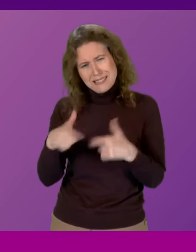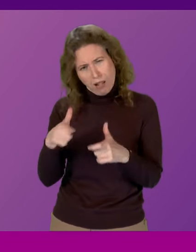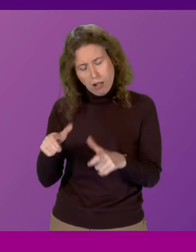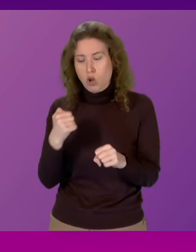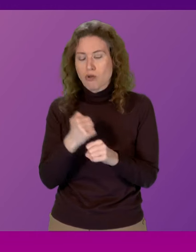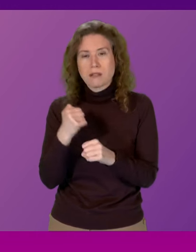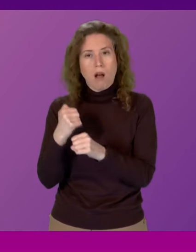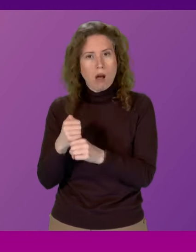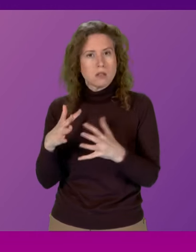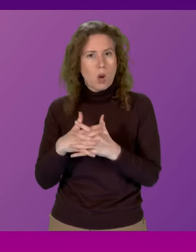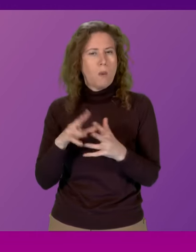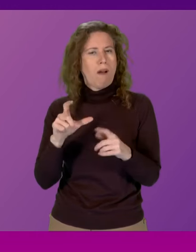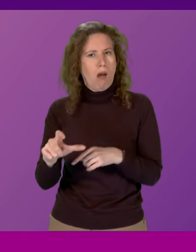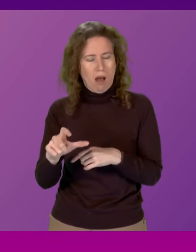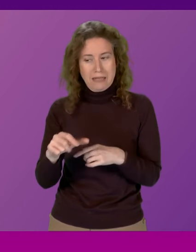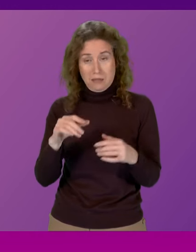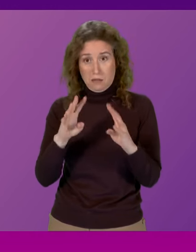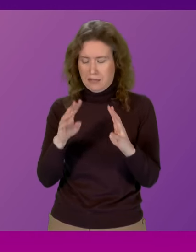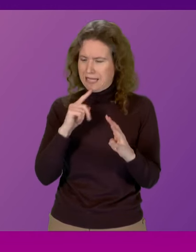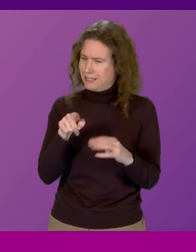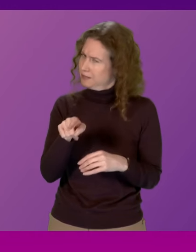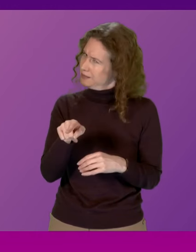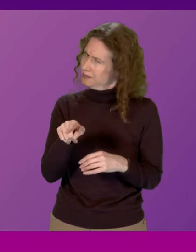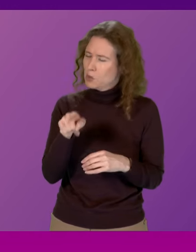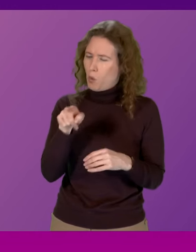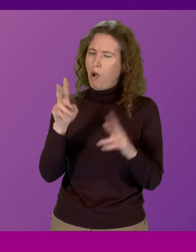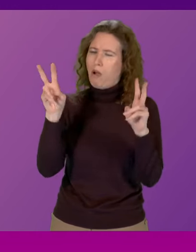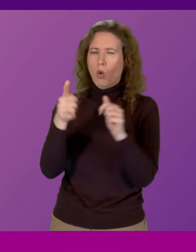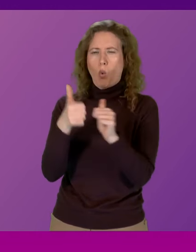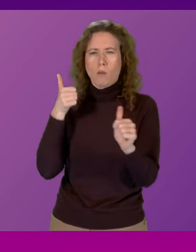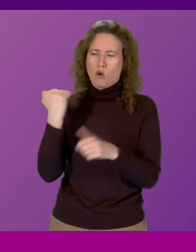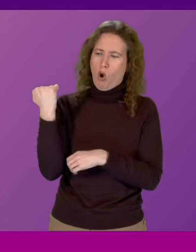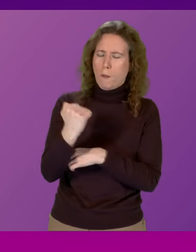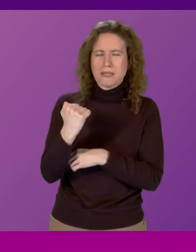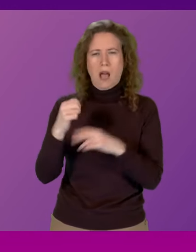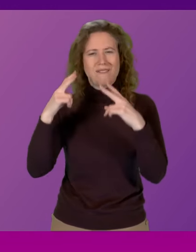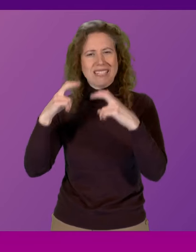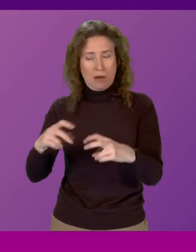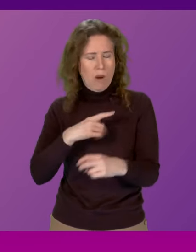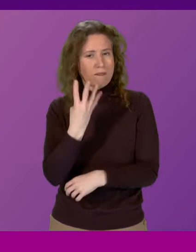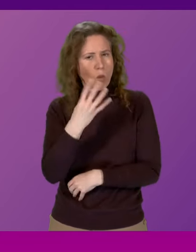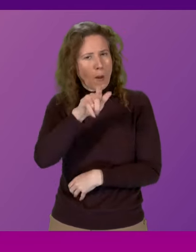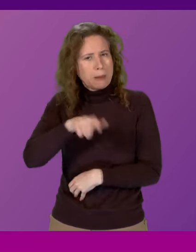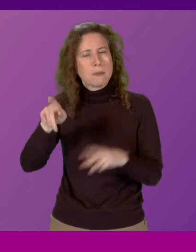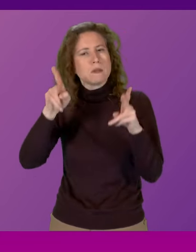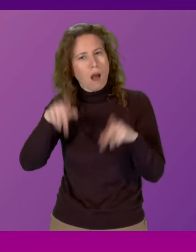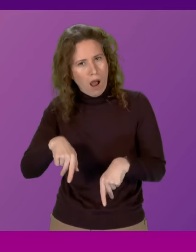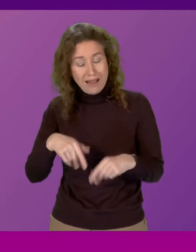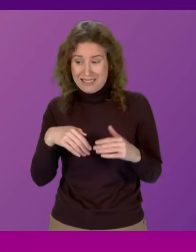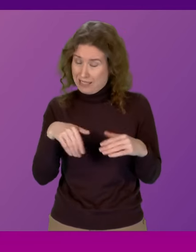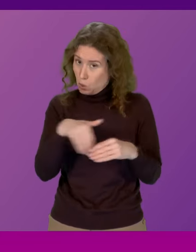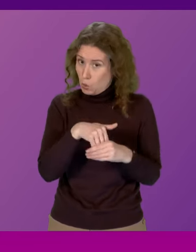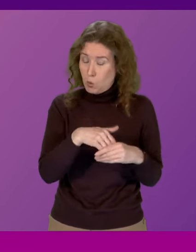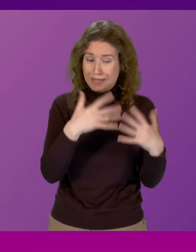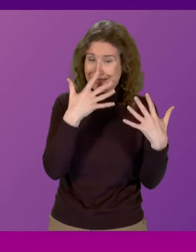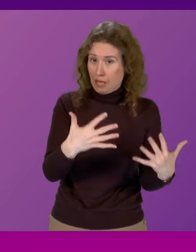have been named as a suspect in a corporate homicide investigation into the deaths of four patients, including 10-year